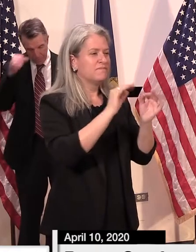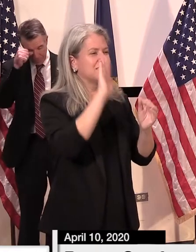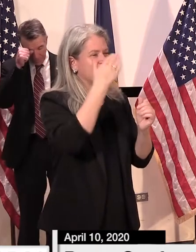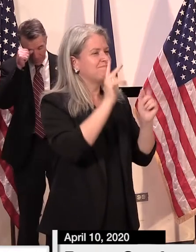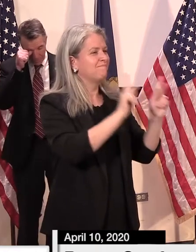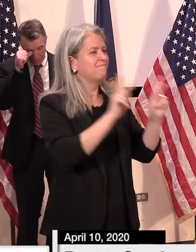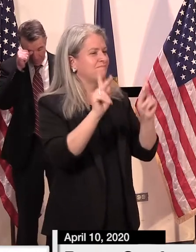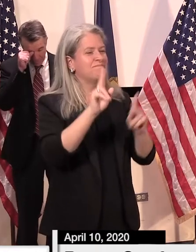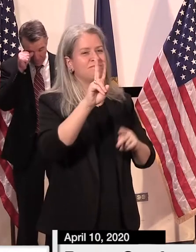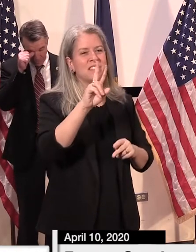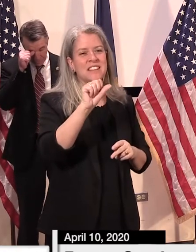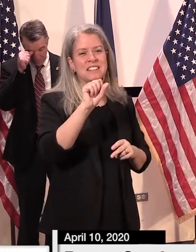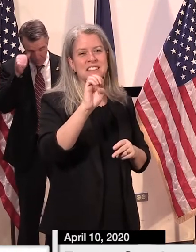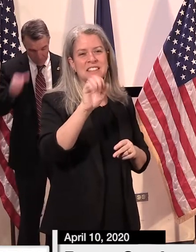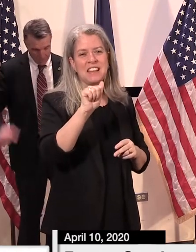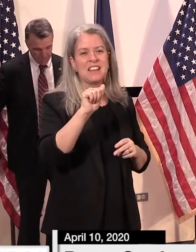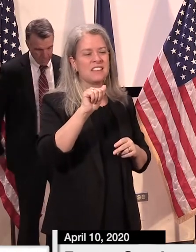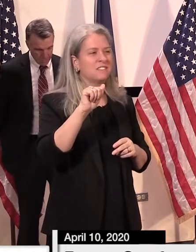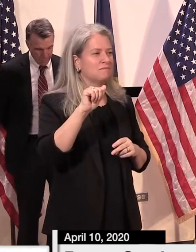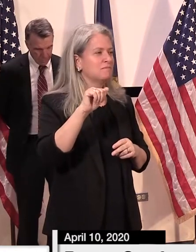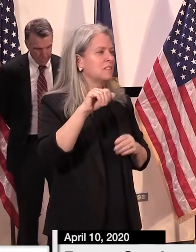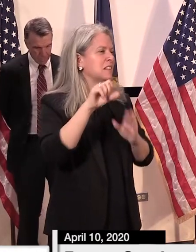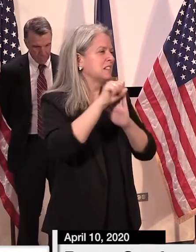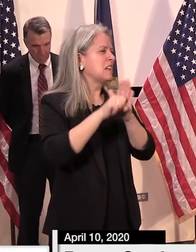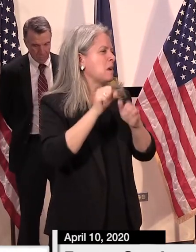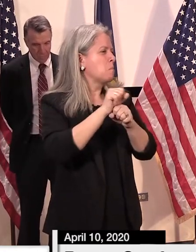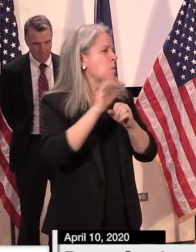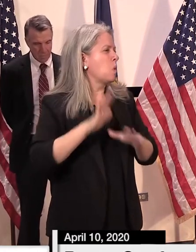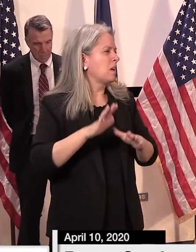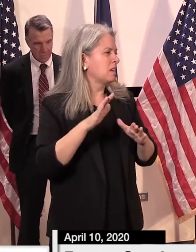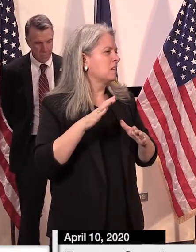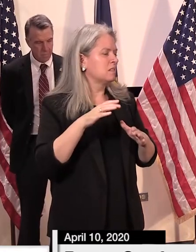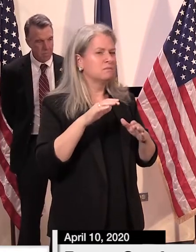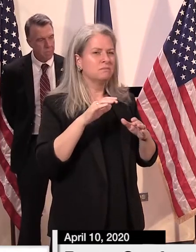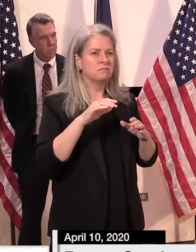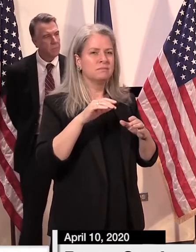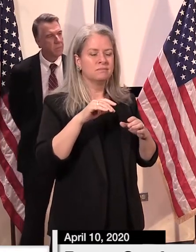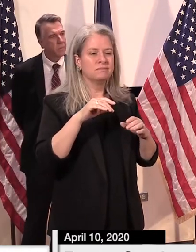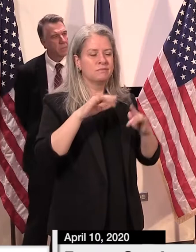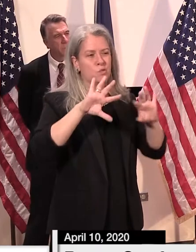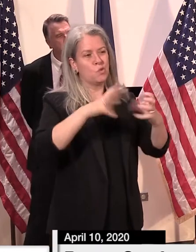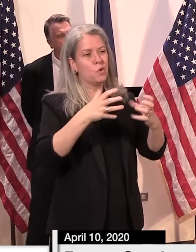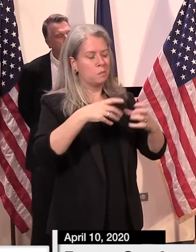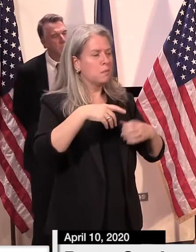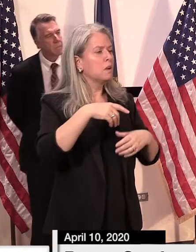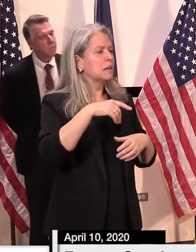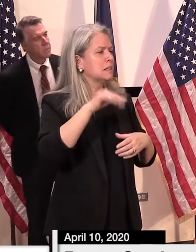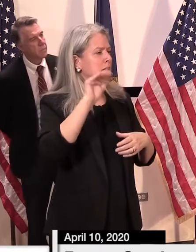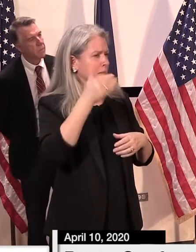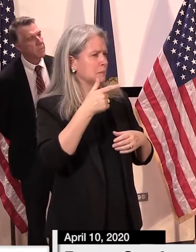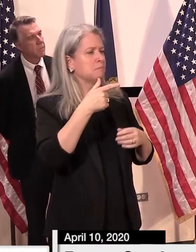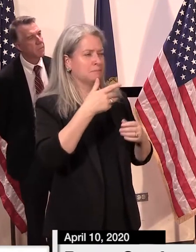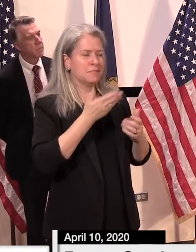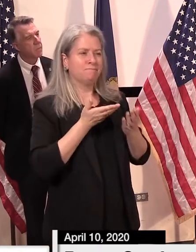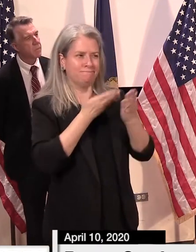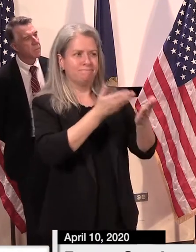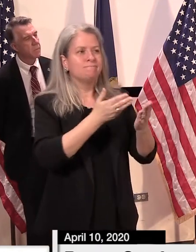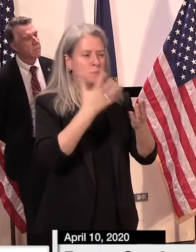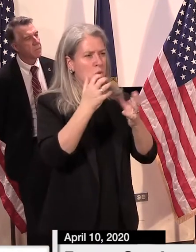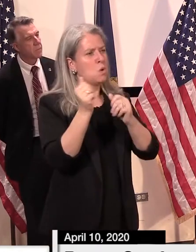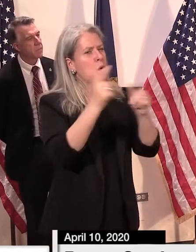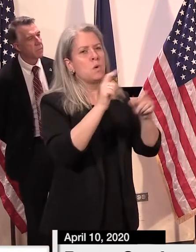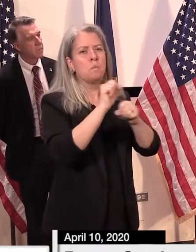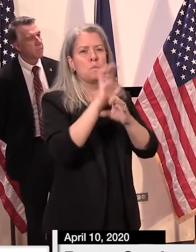is asking that all Correctional Center employees and others be tested. I'm just wondering,